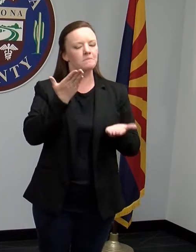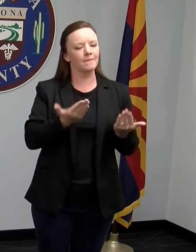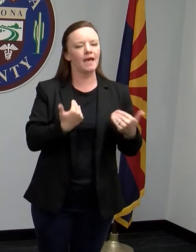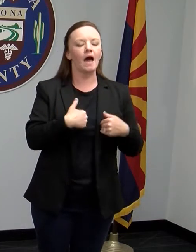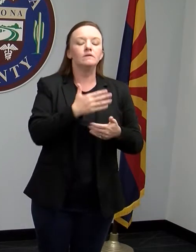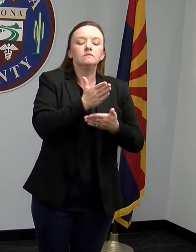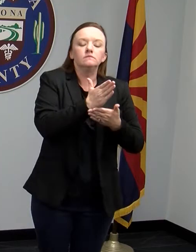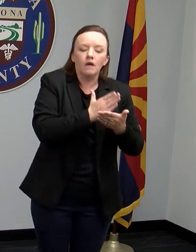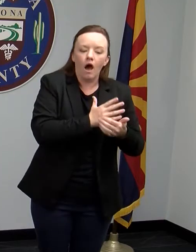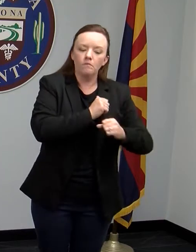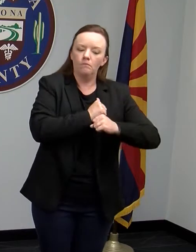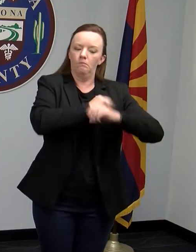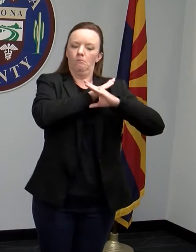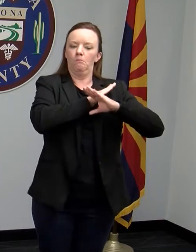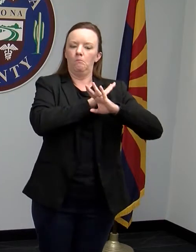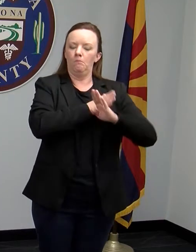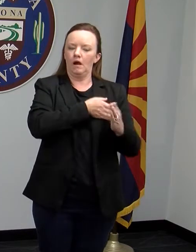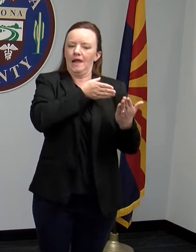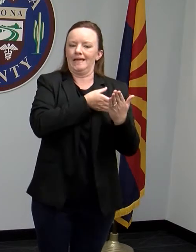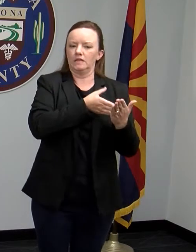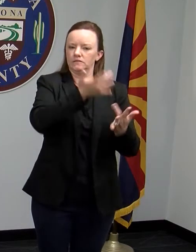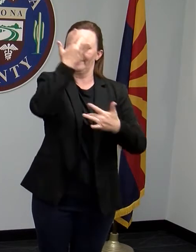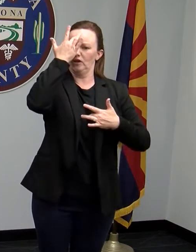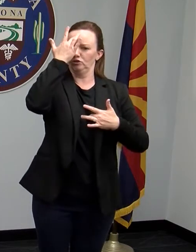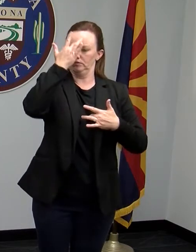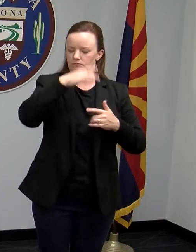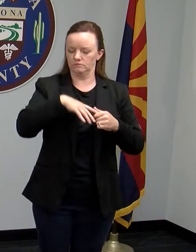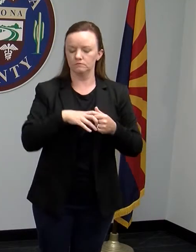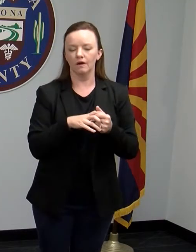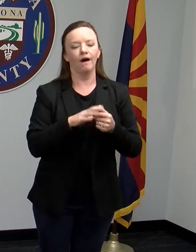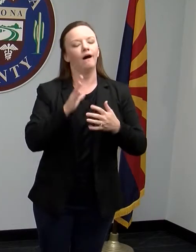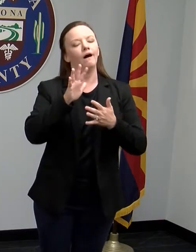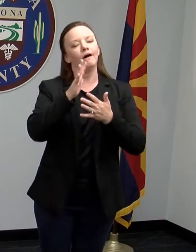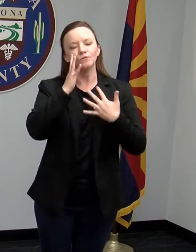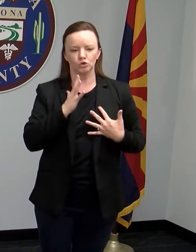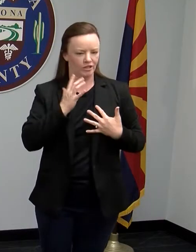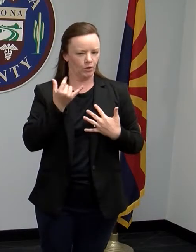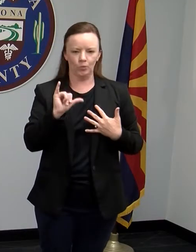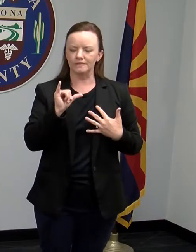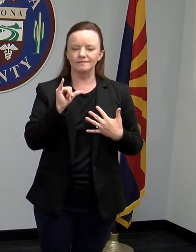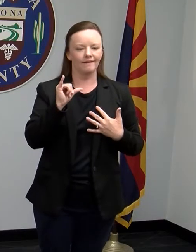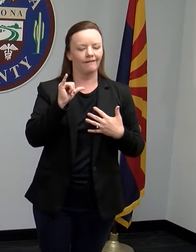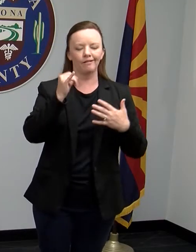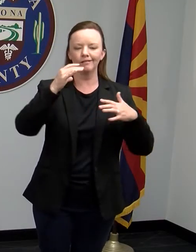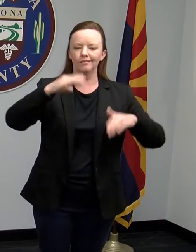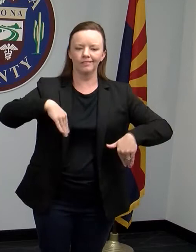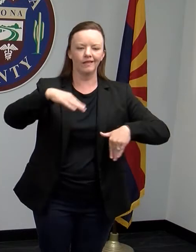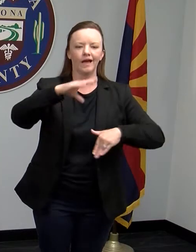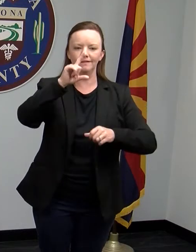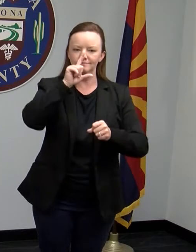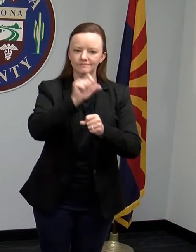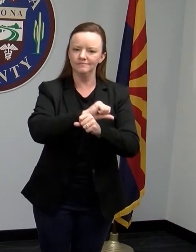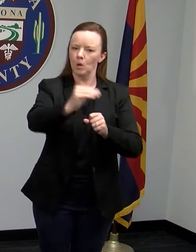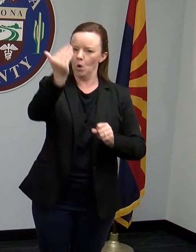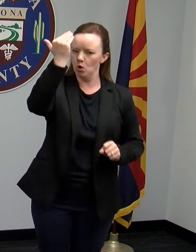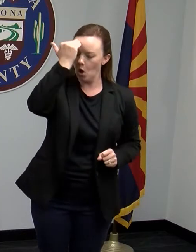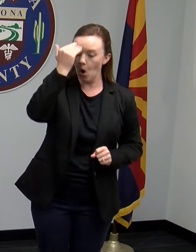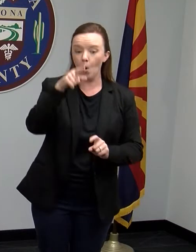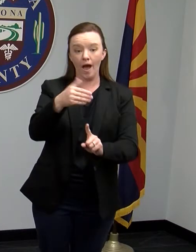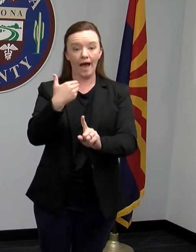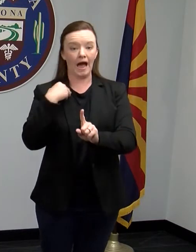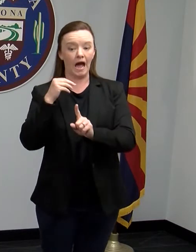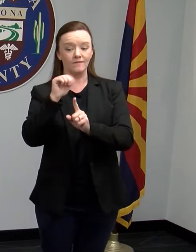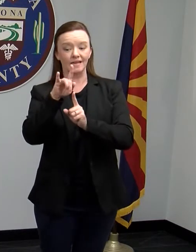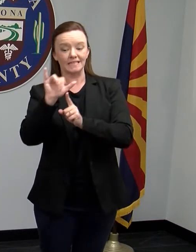protection against the virus. Unfortunately, we still don't know for sure that having the antibody means